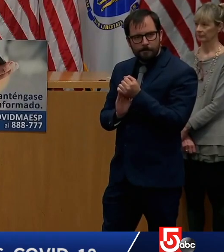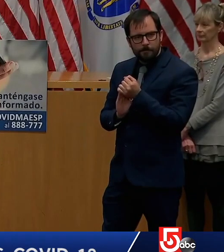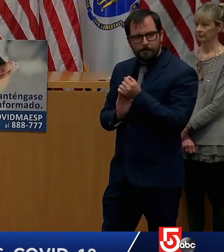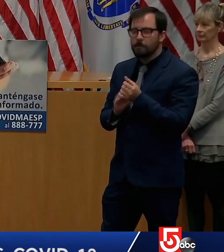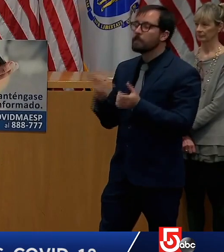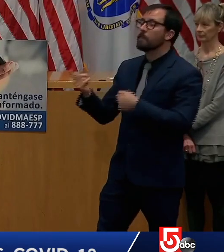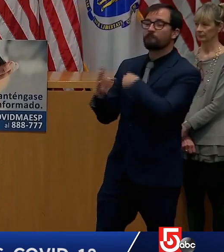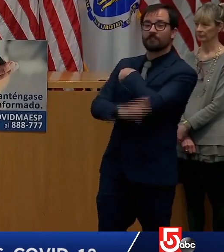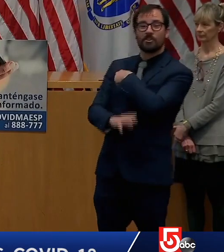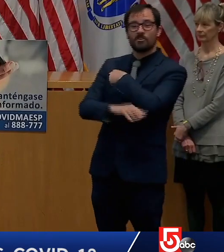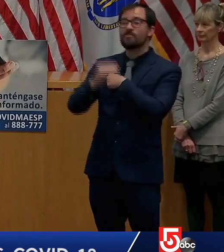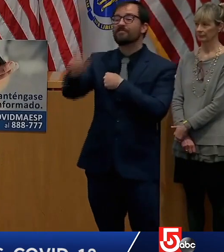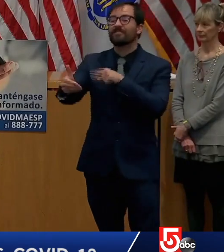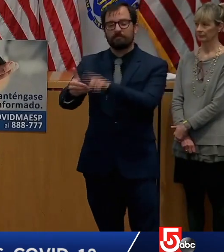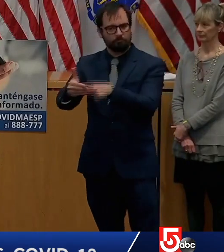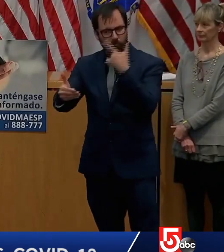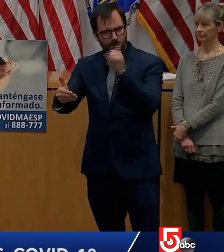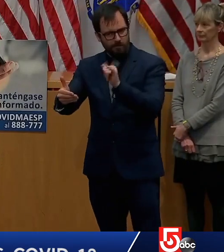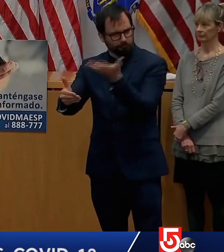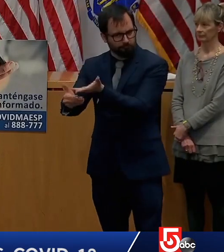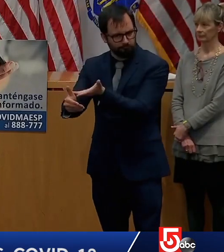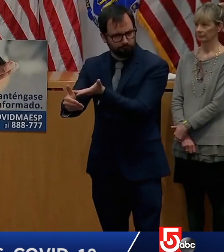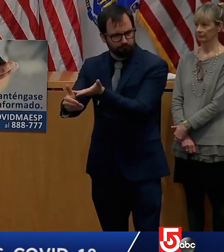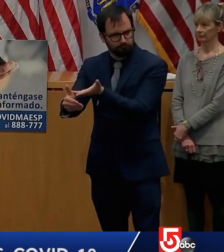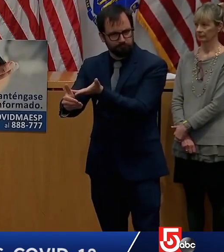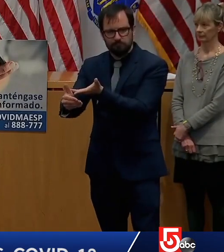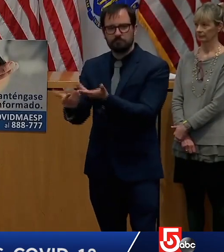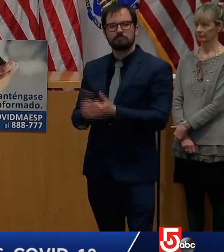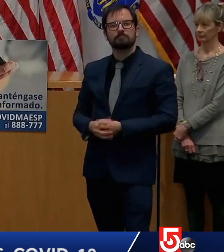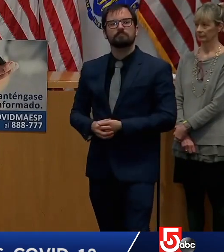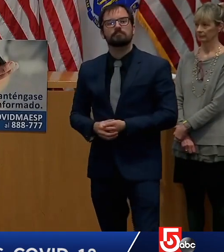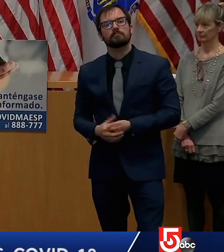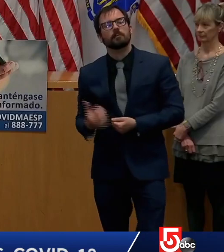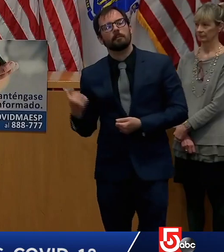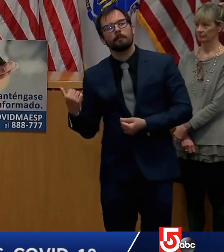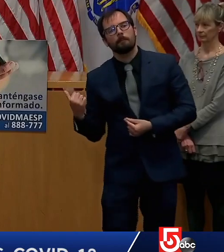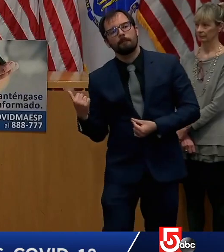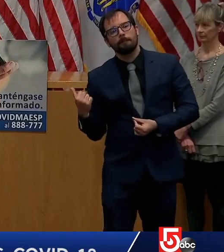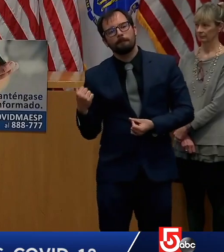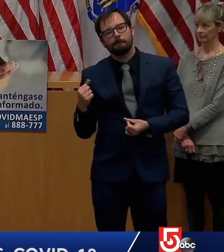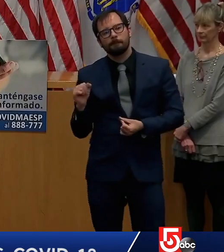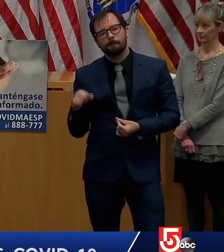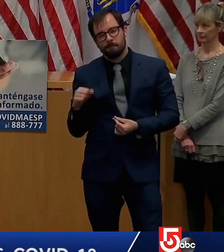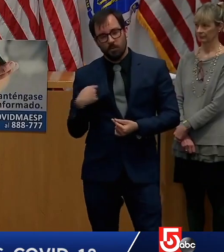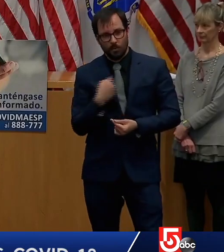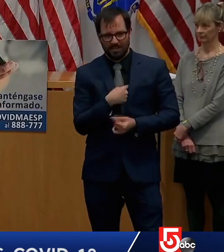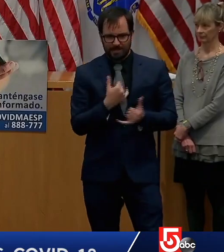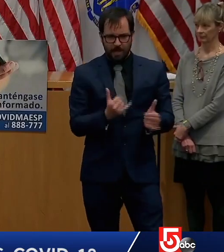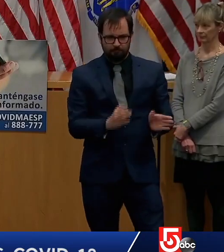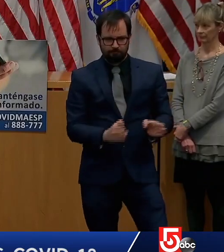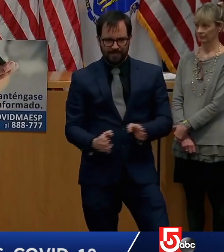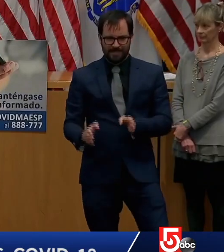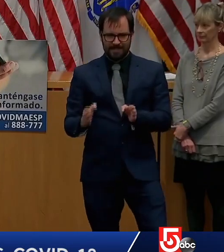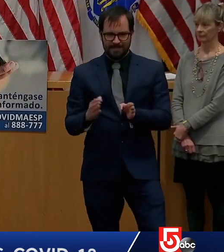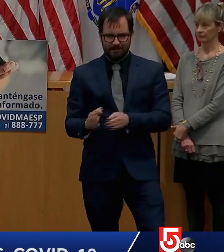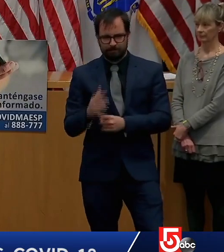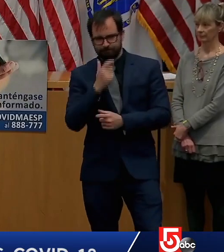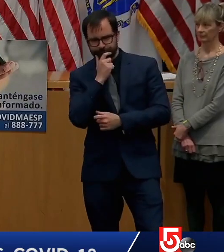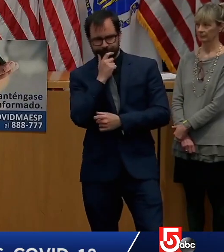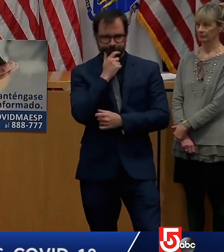of it is about the group we talked about bringing together many stakeholders to talk about what the opening will look like around safety.